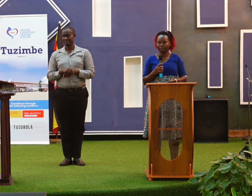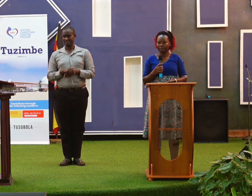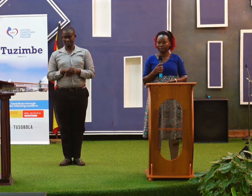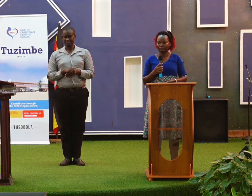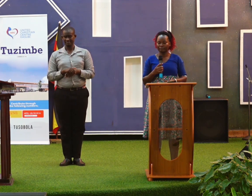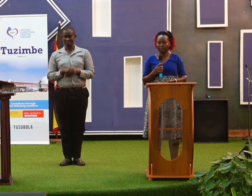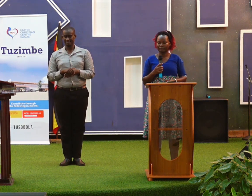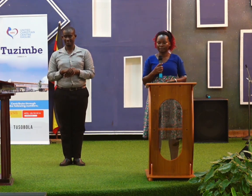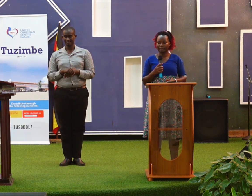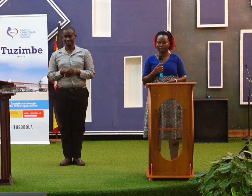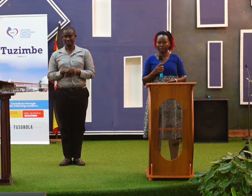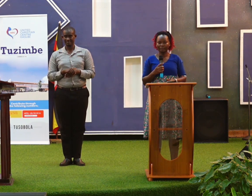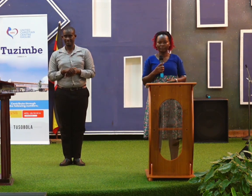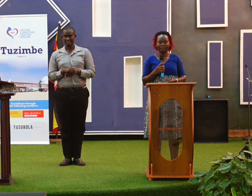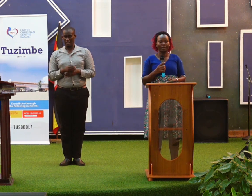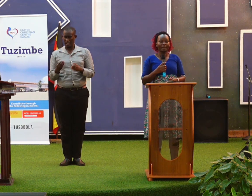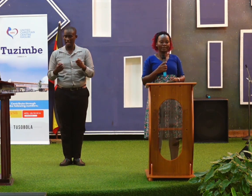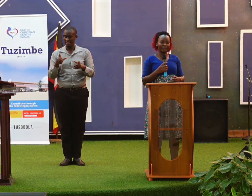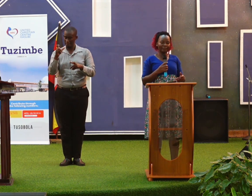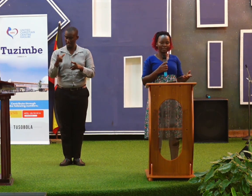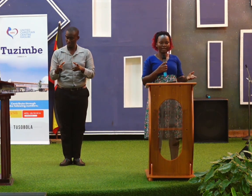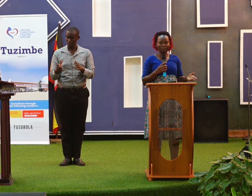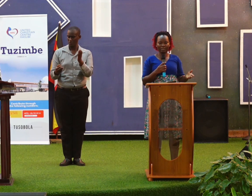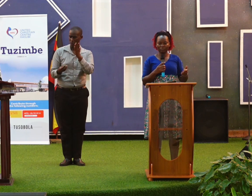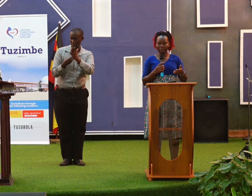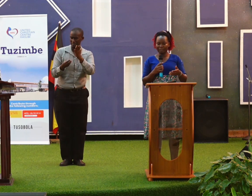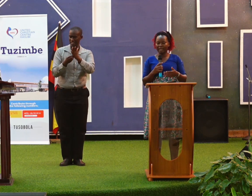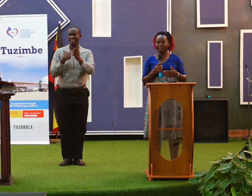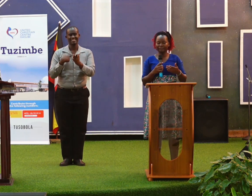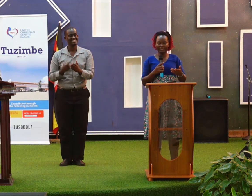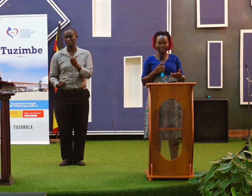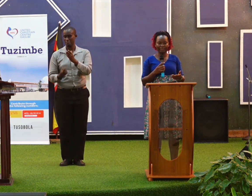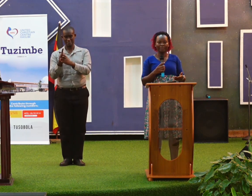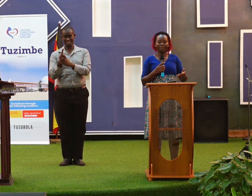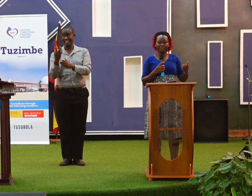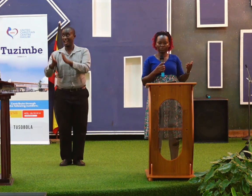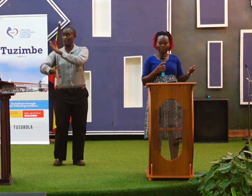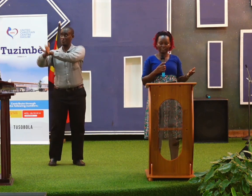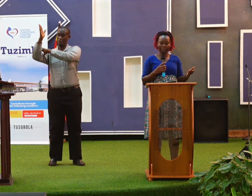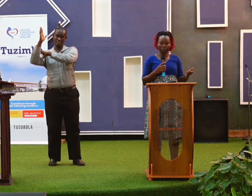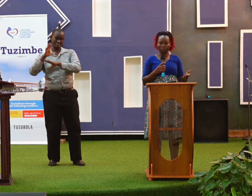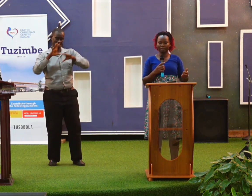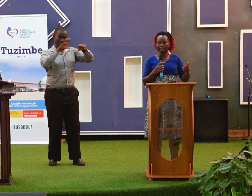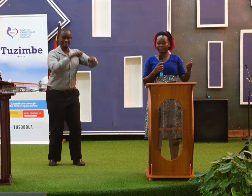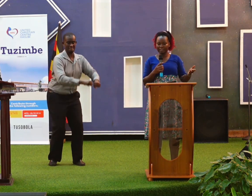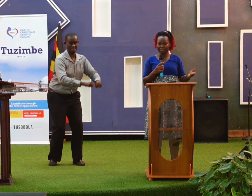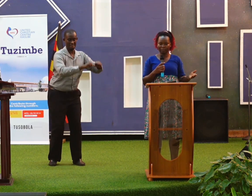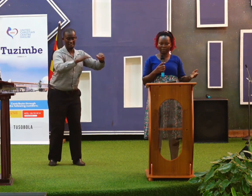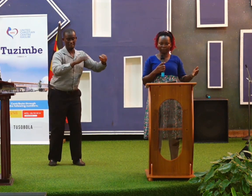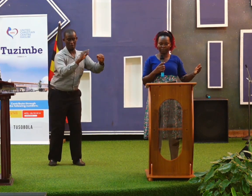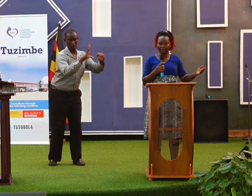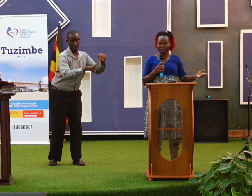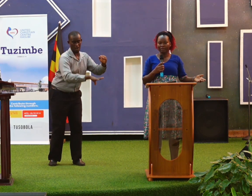He can even add on a scripture and even say this is what they call lifting